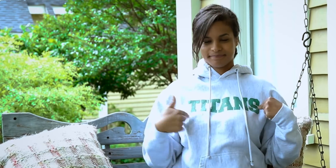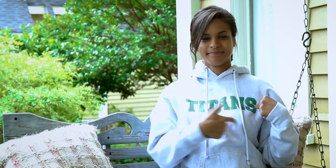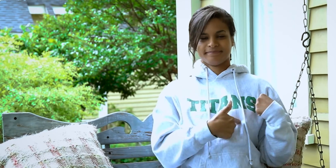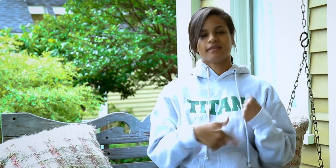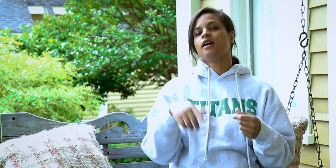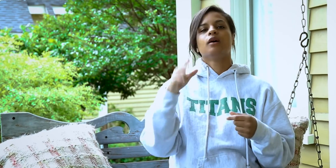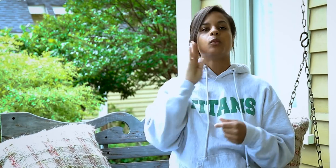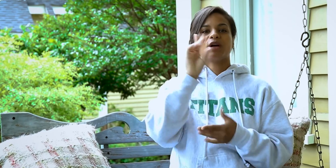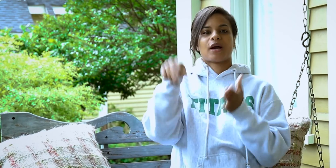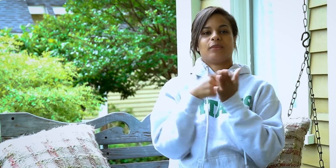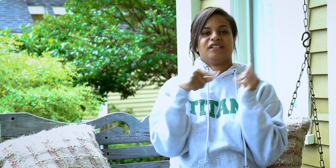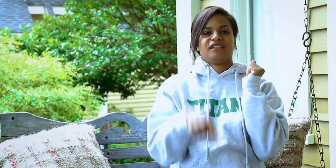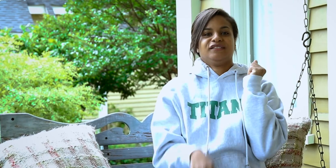GCC and will be graduating this fall.